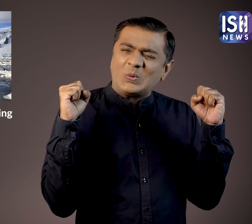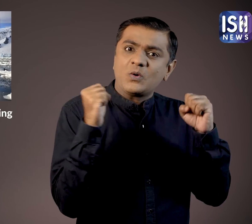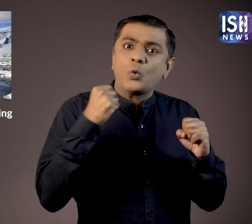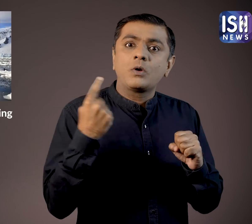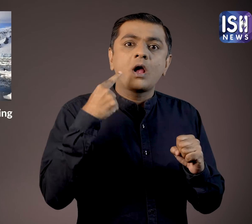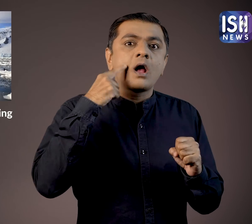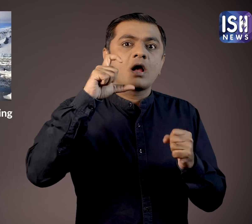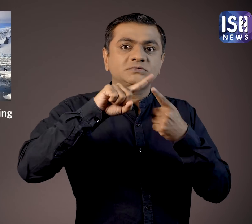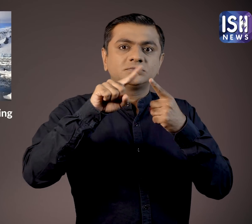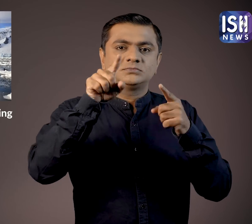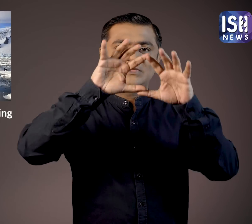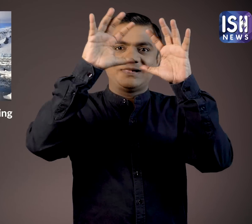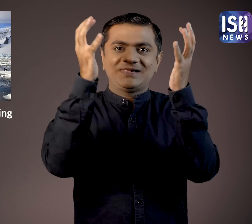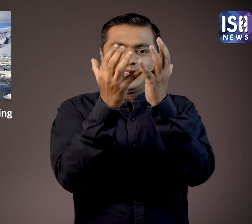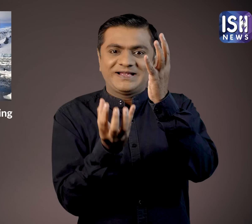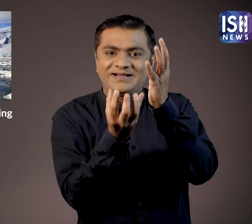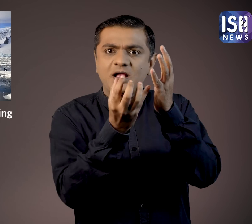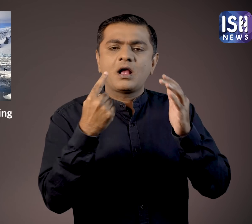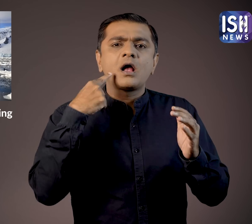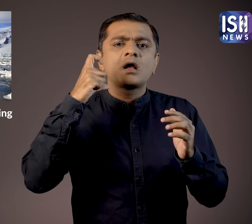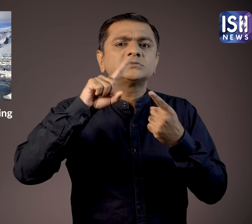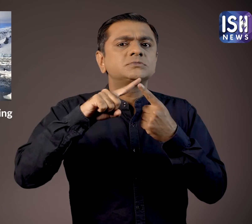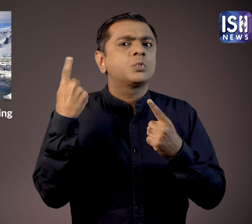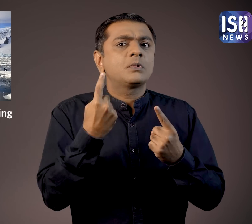extremely cold, full of ice with hardly any vegetation.